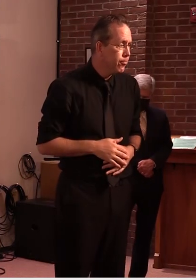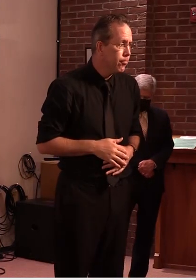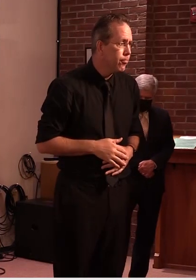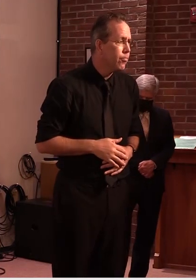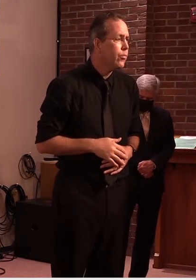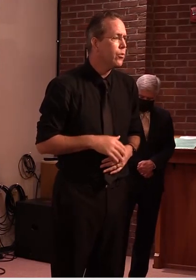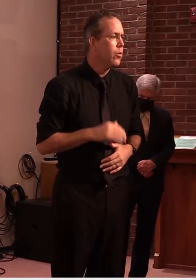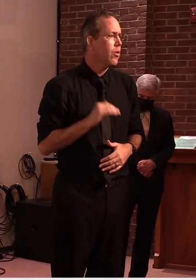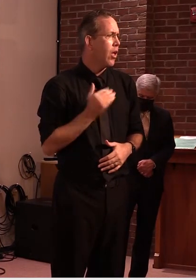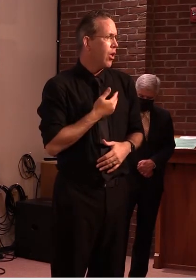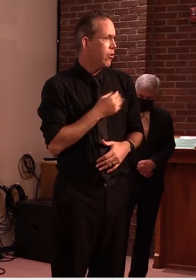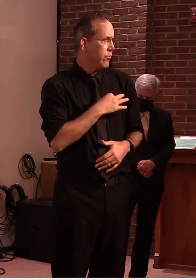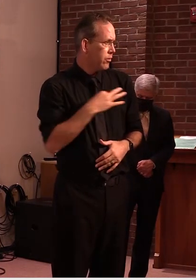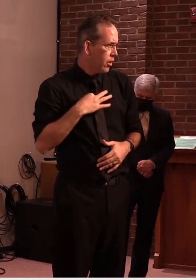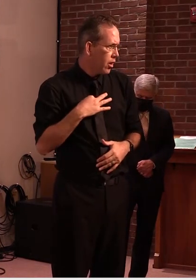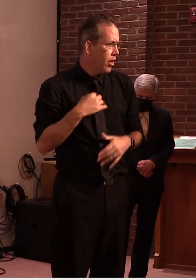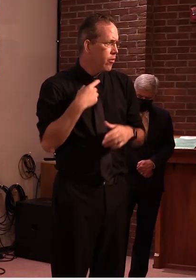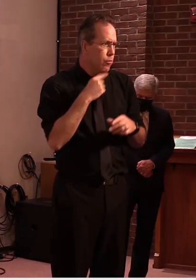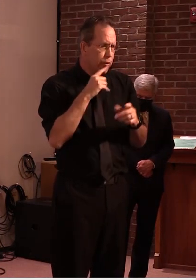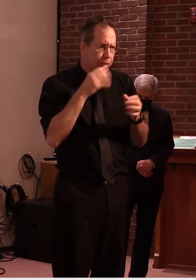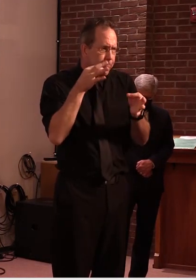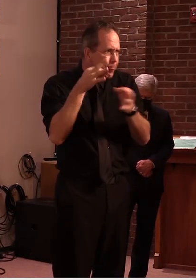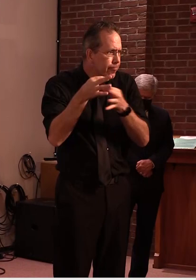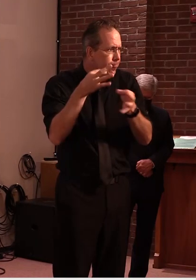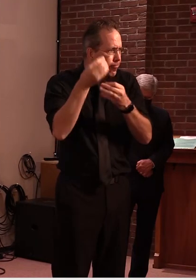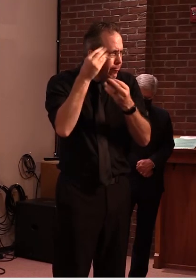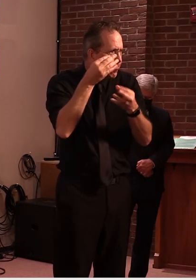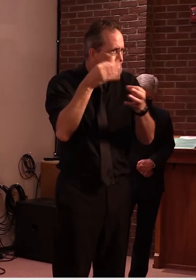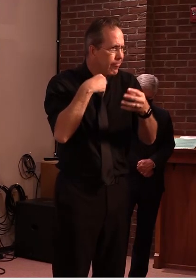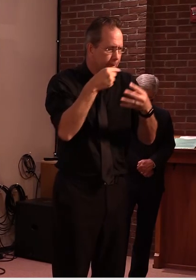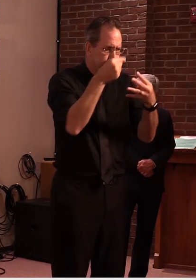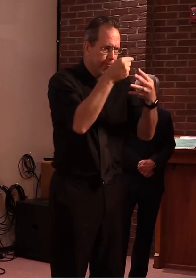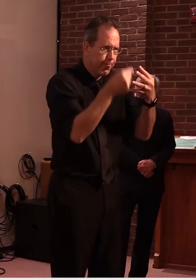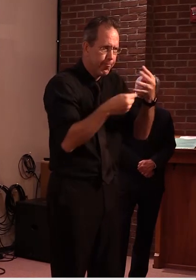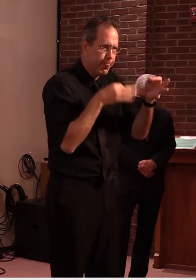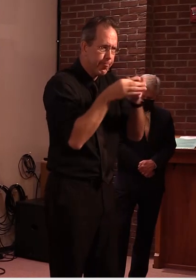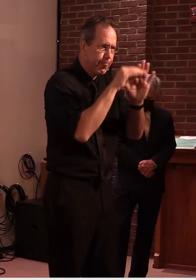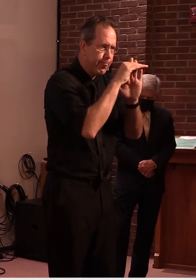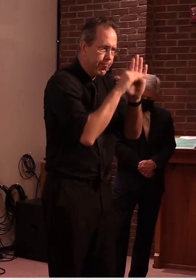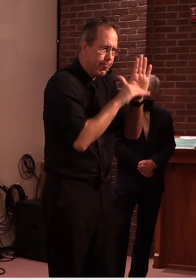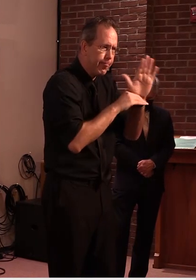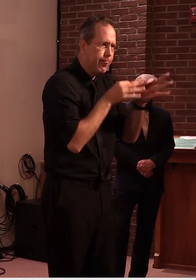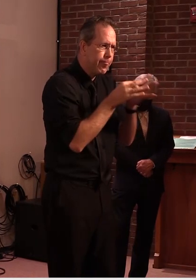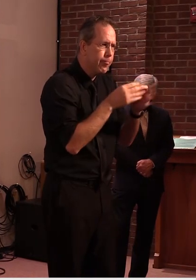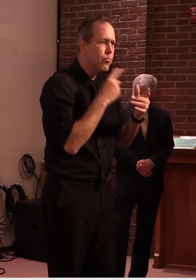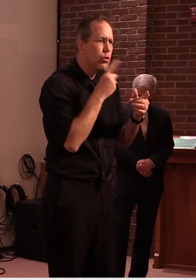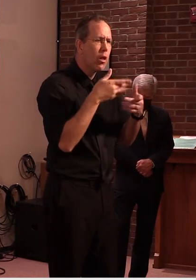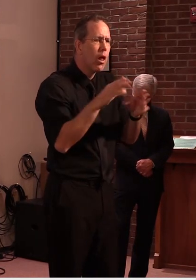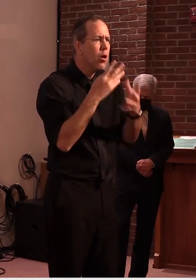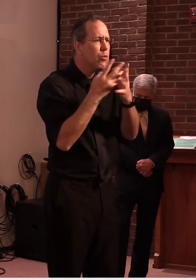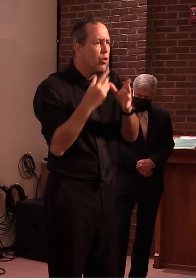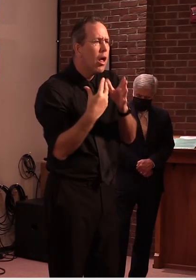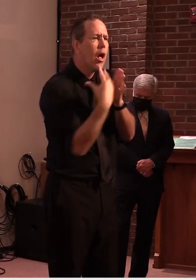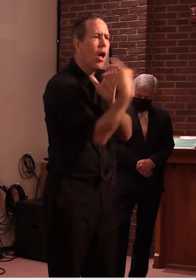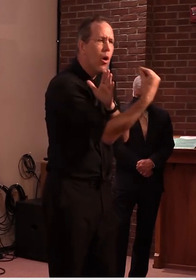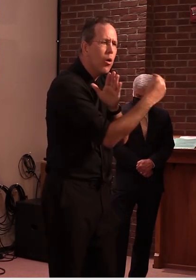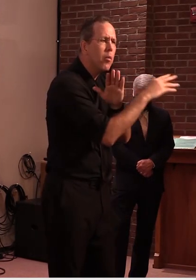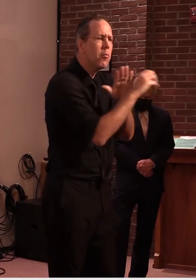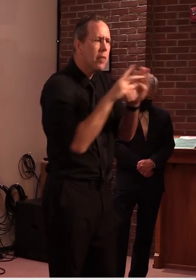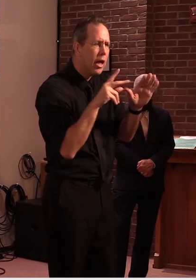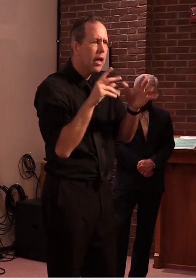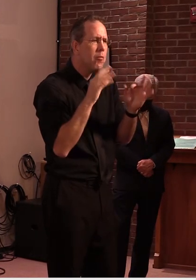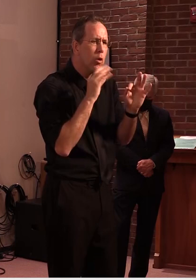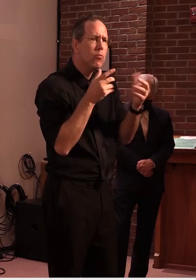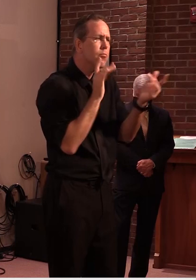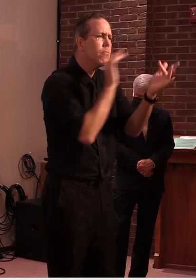i'm hoping that we can figure out something so those folks still have contact with their levels in the meantime as the